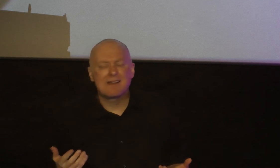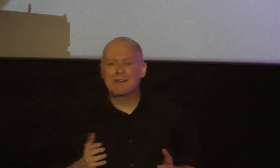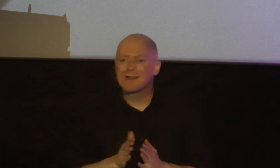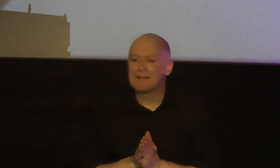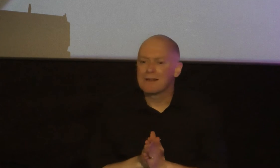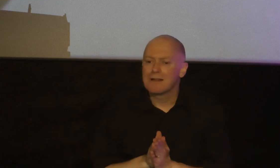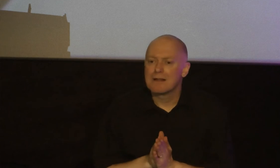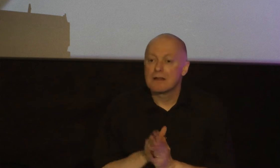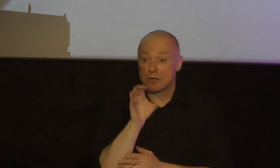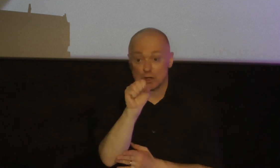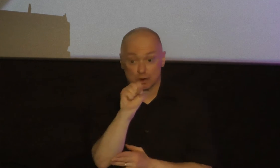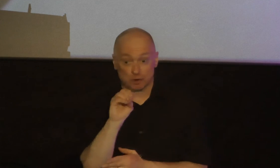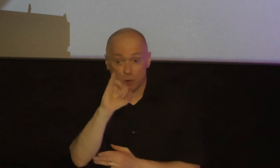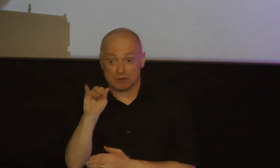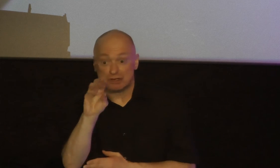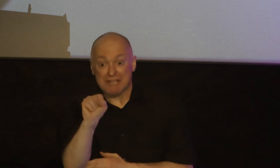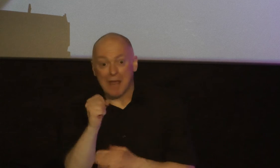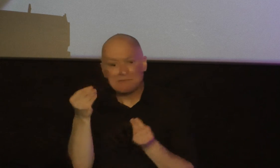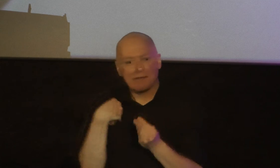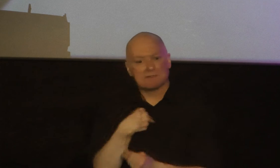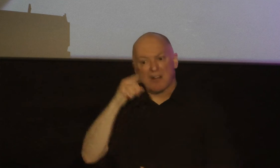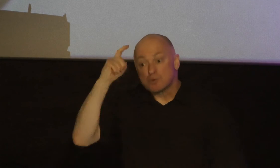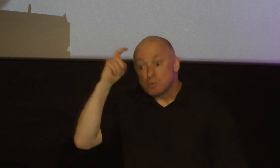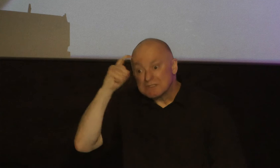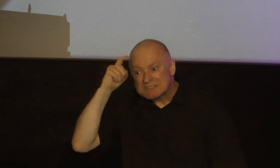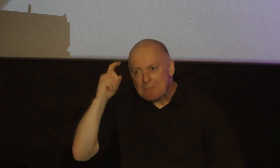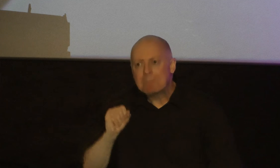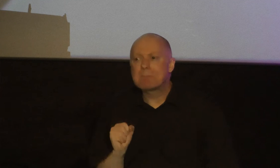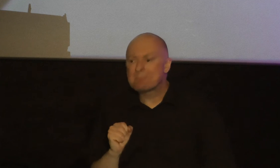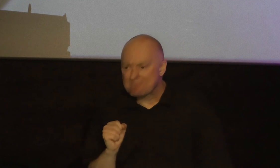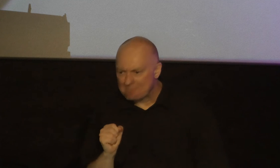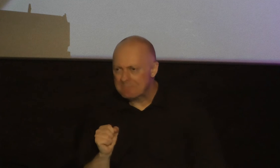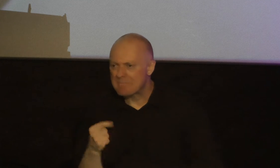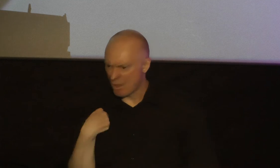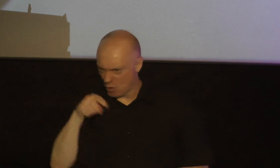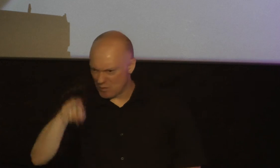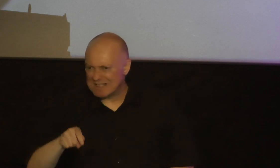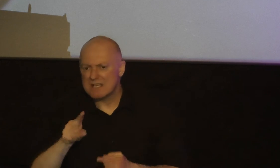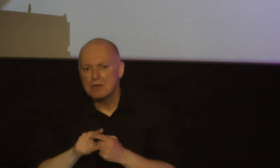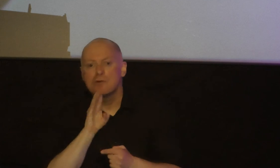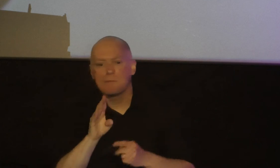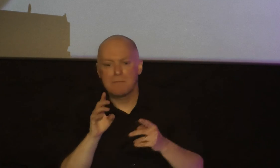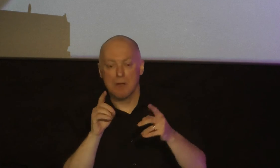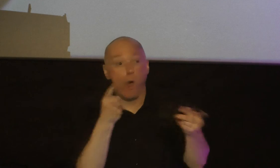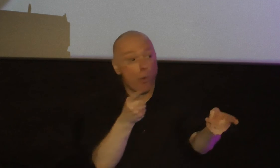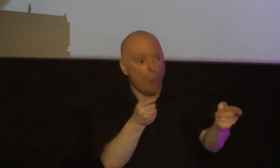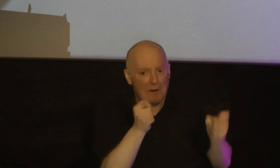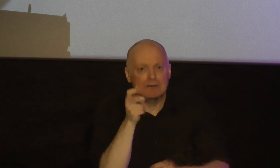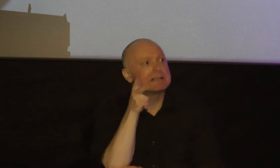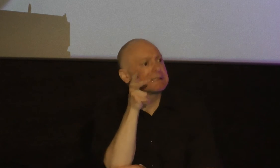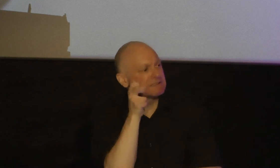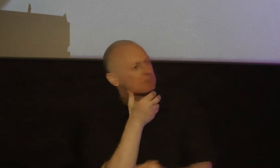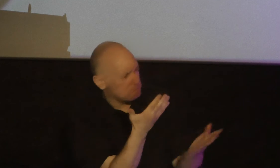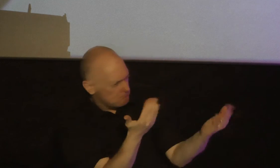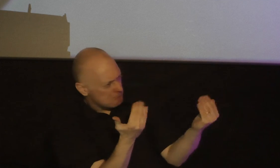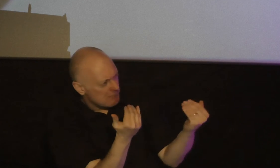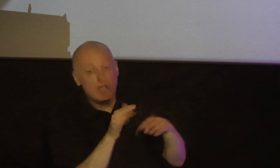and so James is giving us some wisdom here and we need to be quick to listen and slow to speak